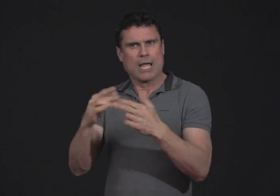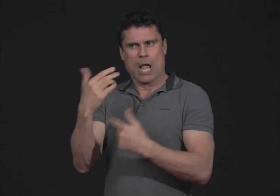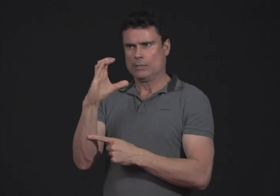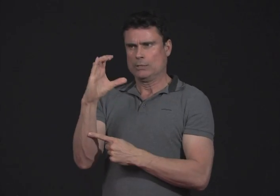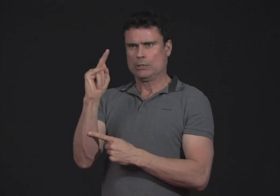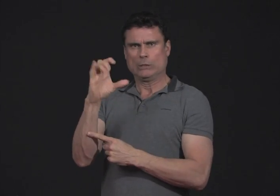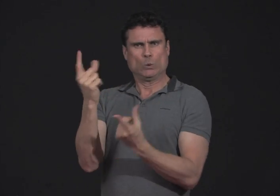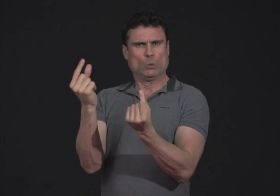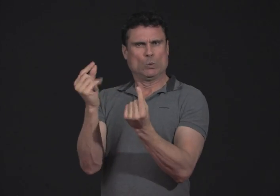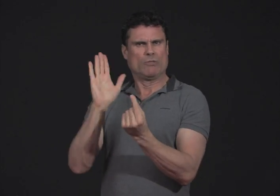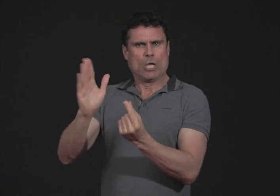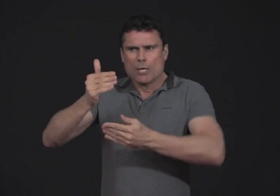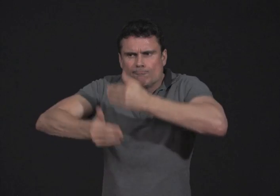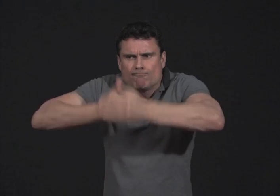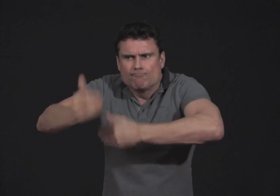Pay attention to what they're doing with that as well.